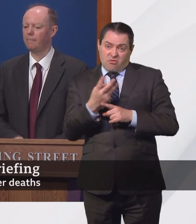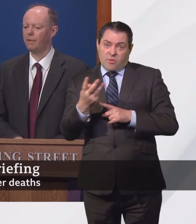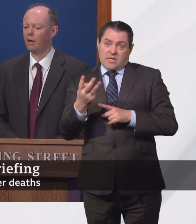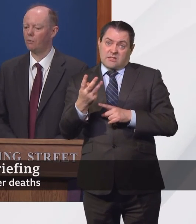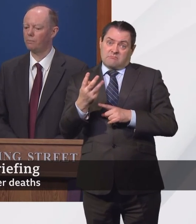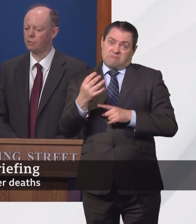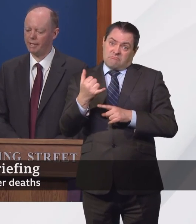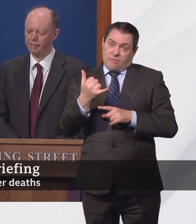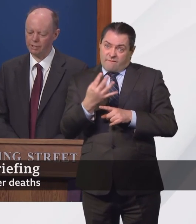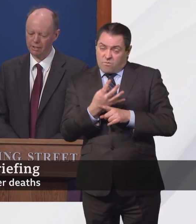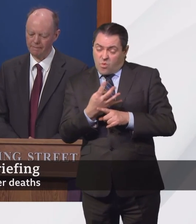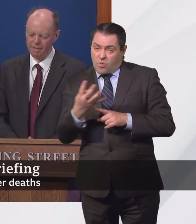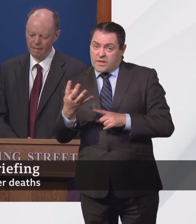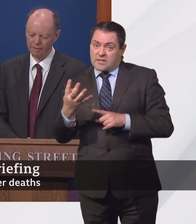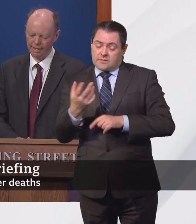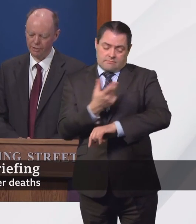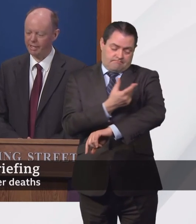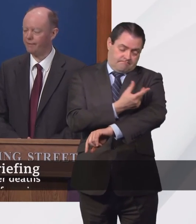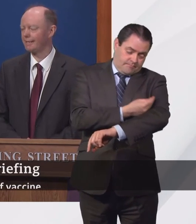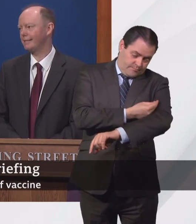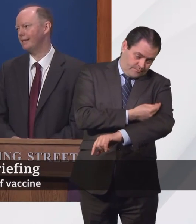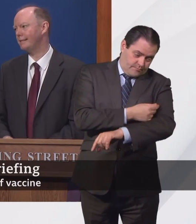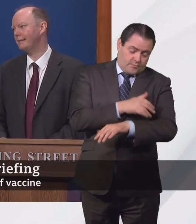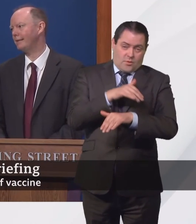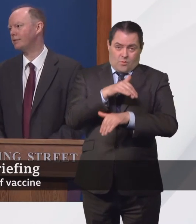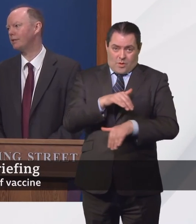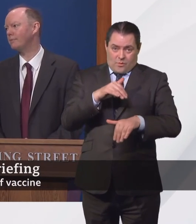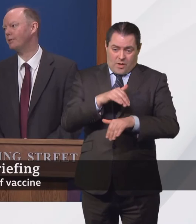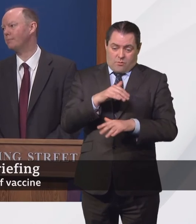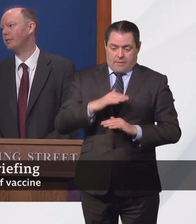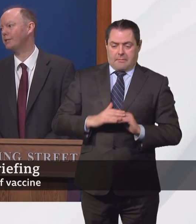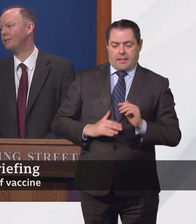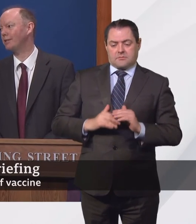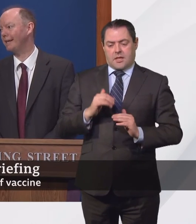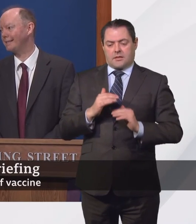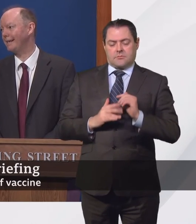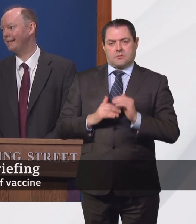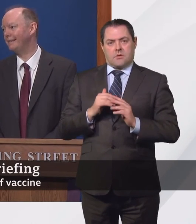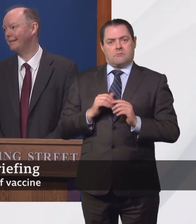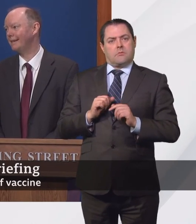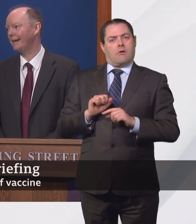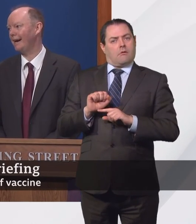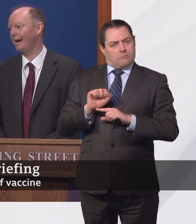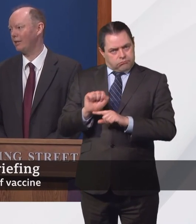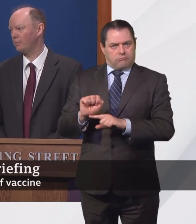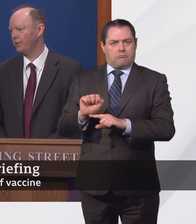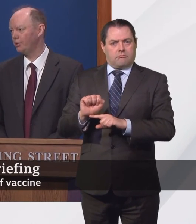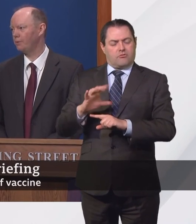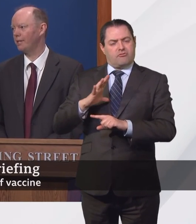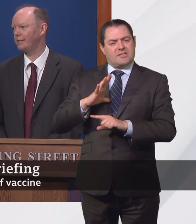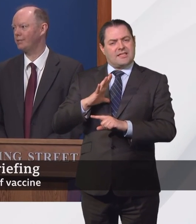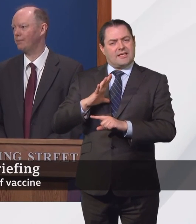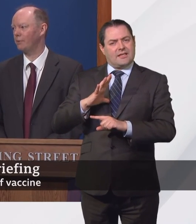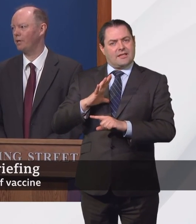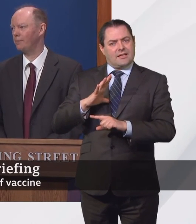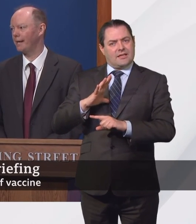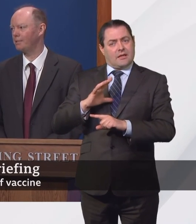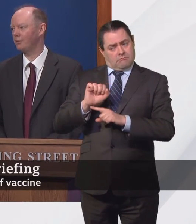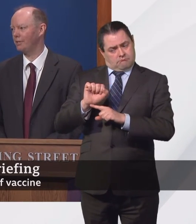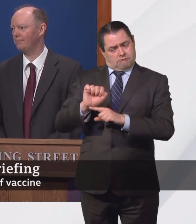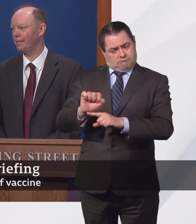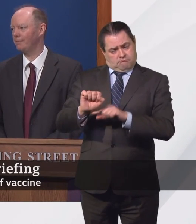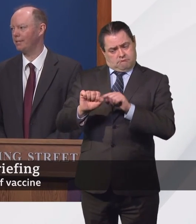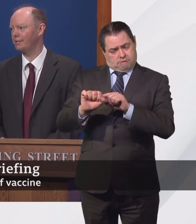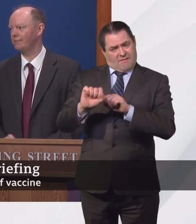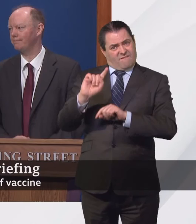between the time that you get vaccinated and the time when the protection kicks in, it'll be good protection but it won't be